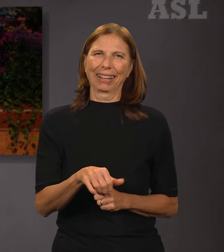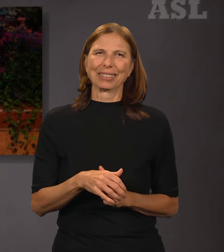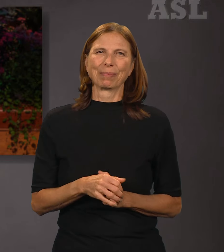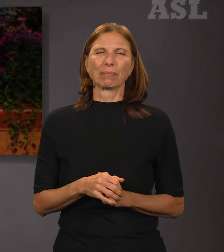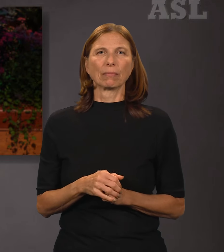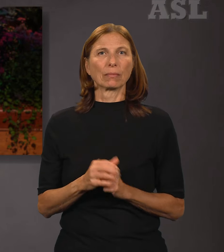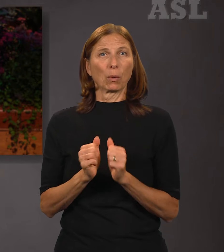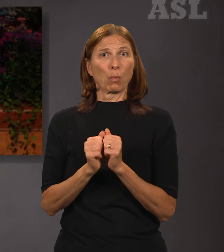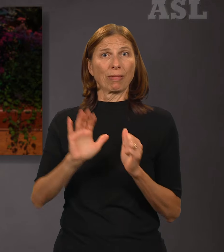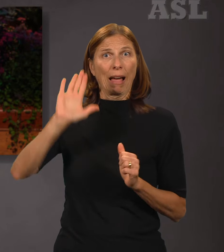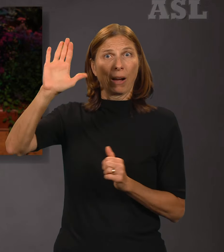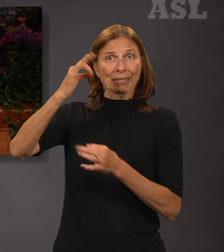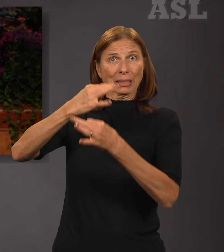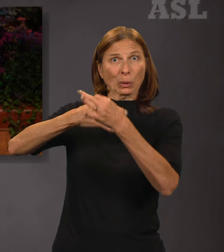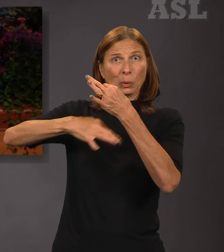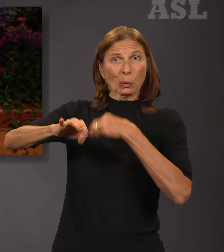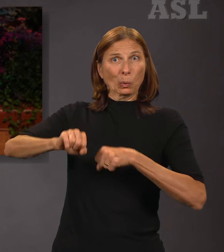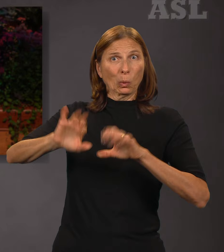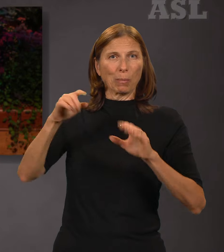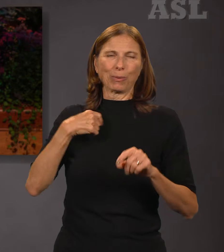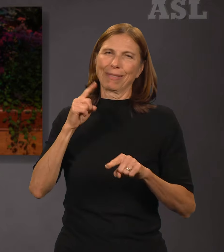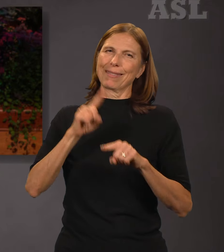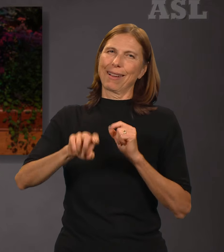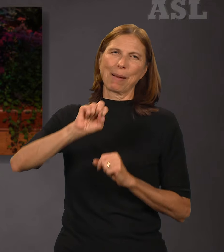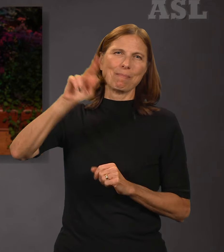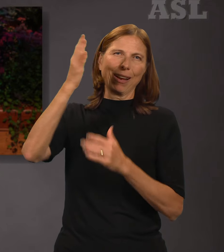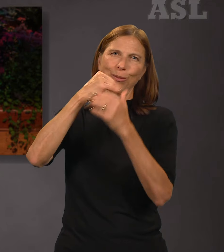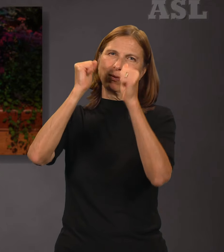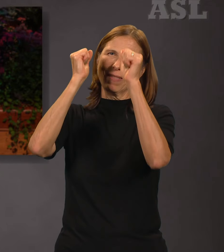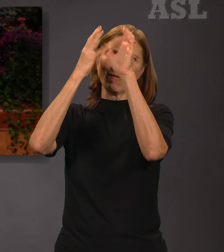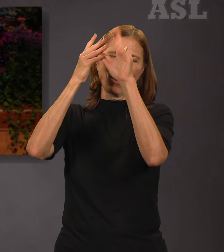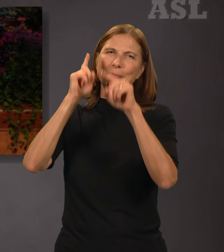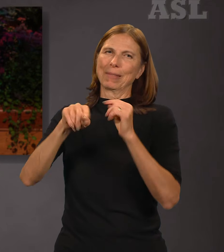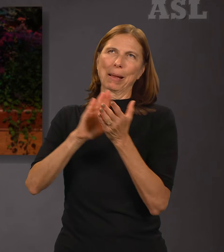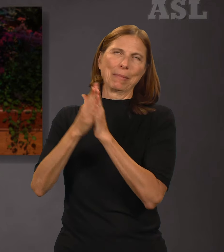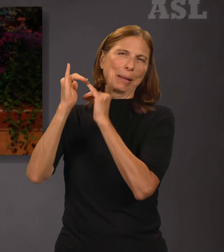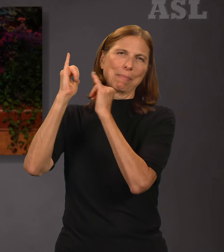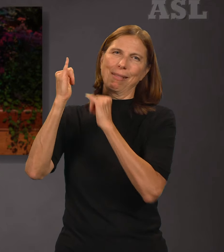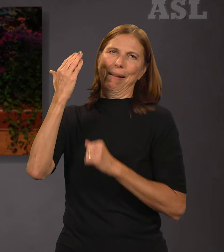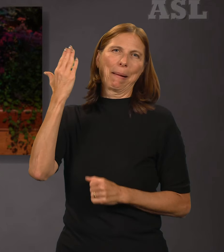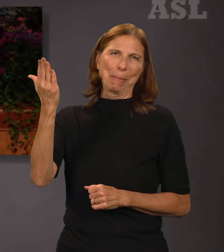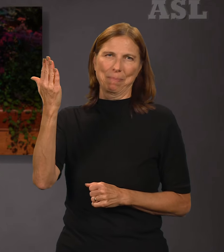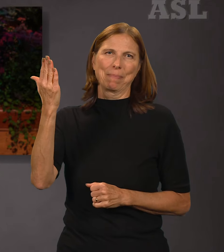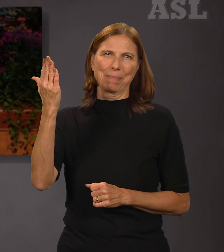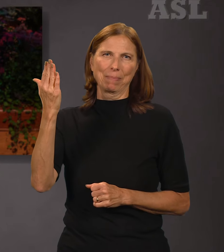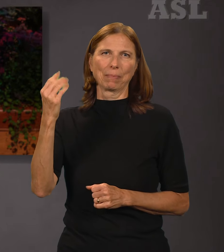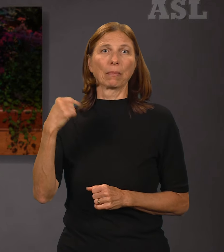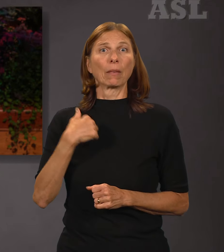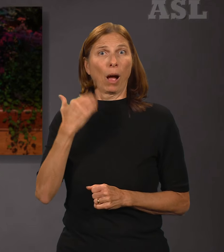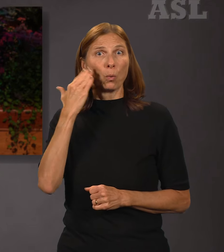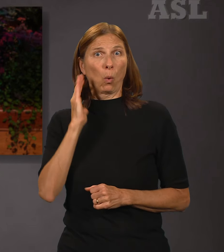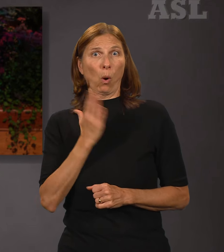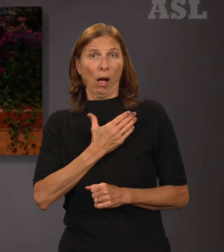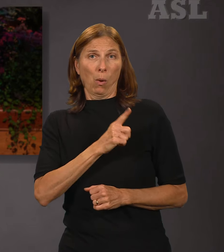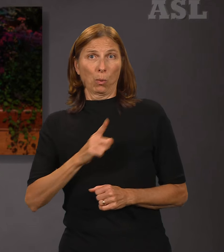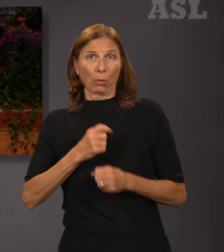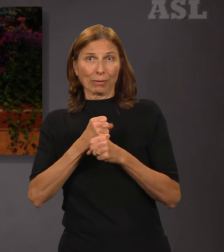in Heaven and those we love. I know that our Lord and Savior Jesus Christ is mighty to save.